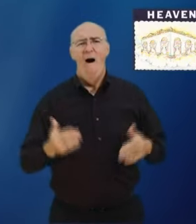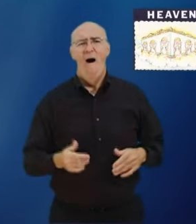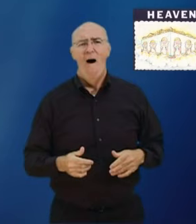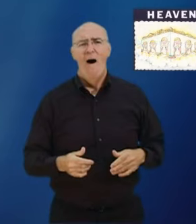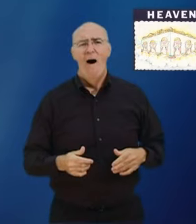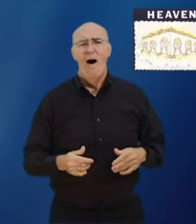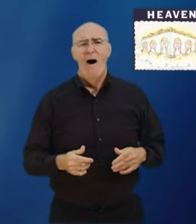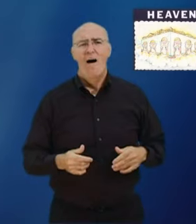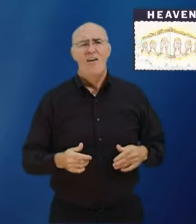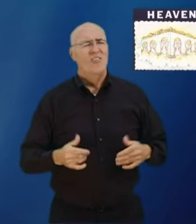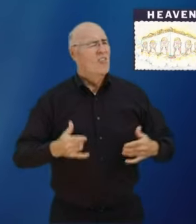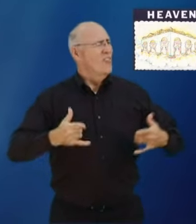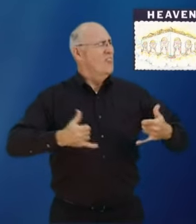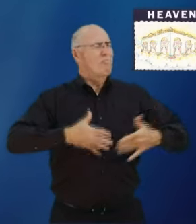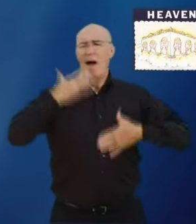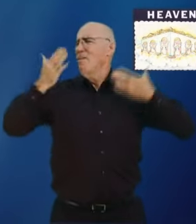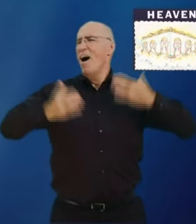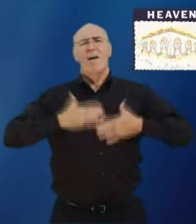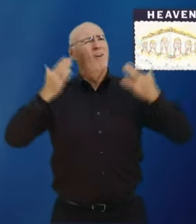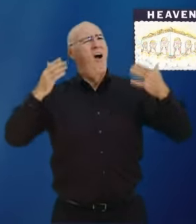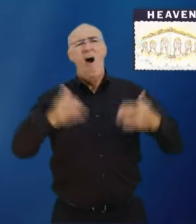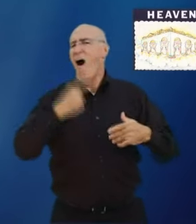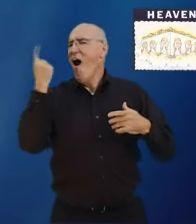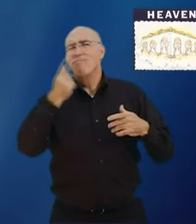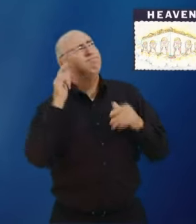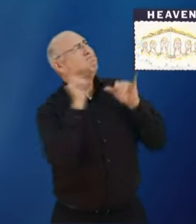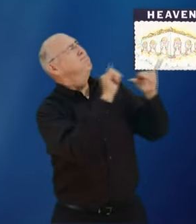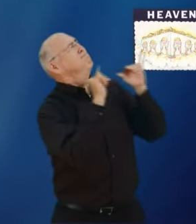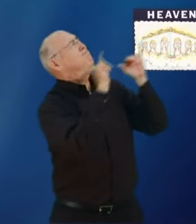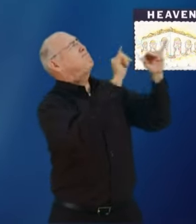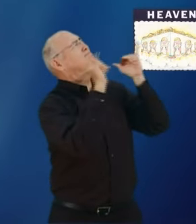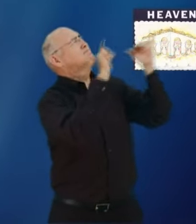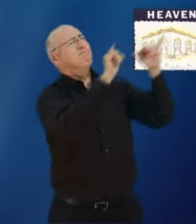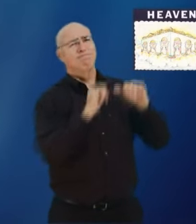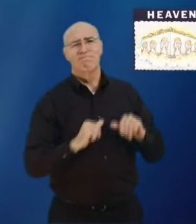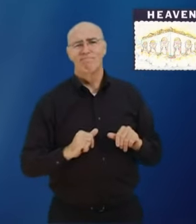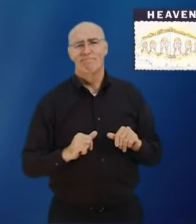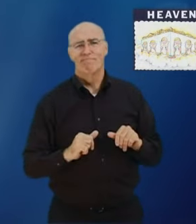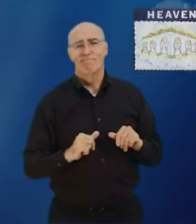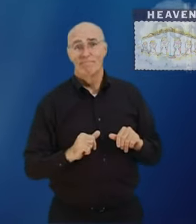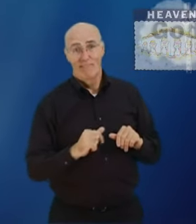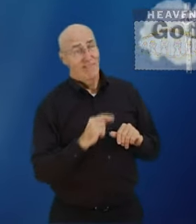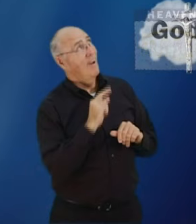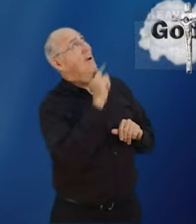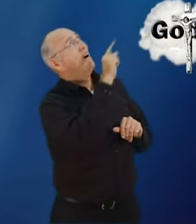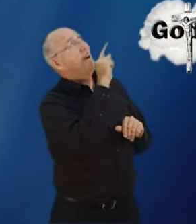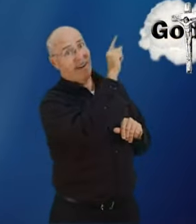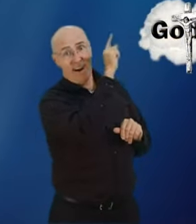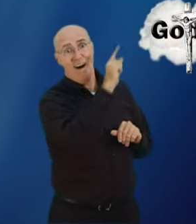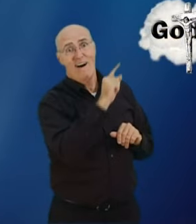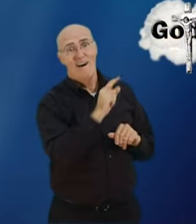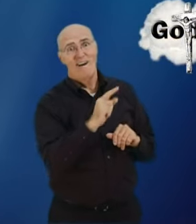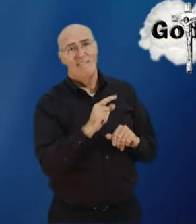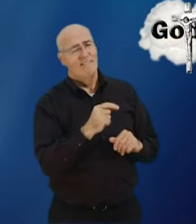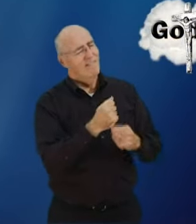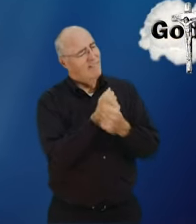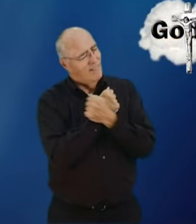but only joy and happiness there in heaven is eternal life